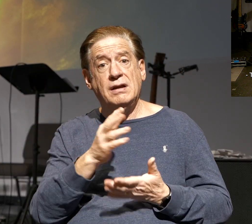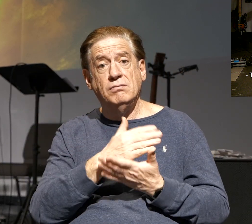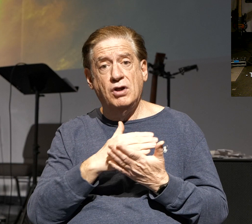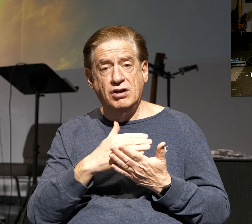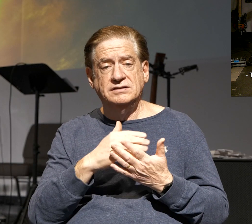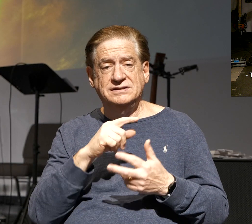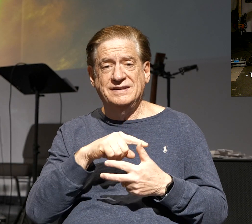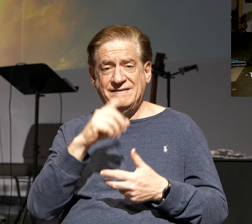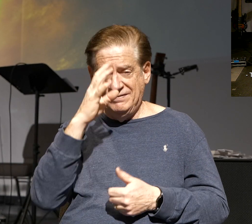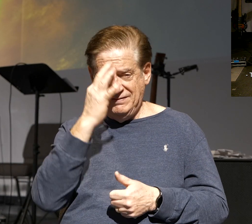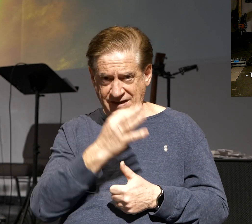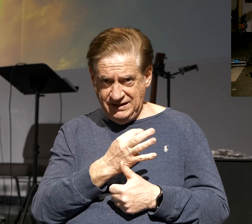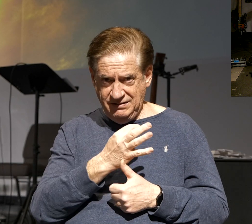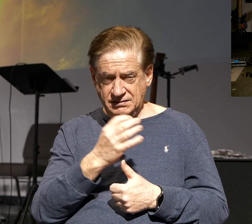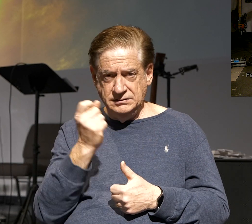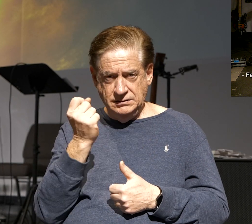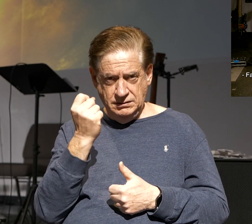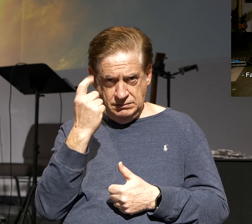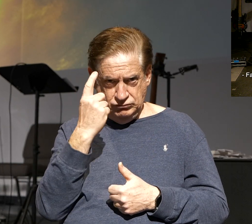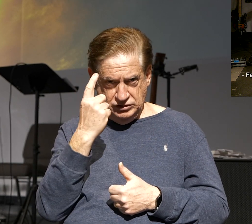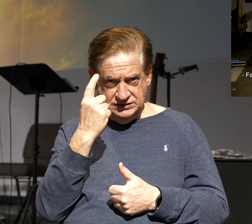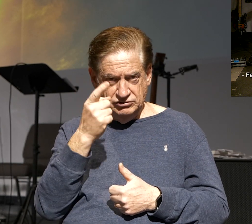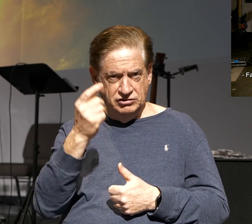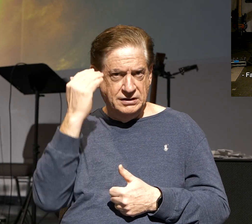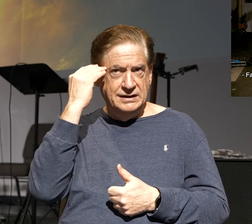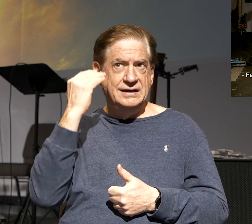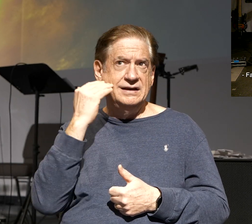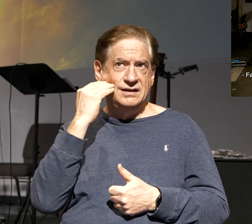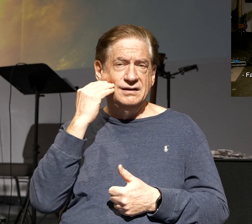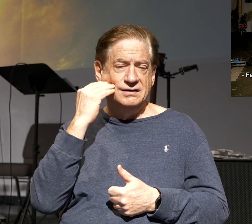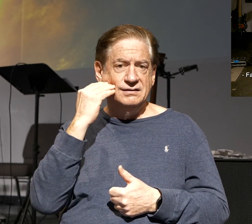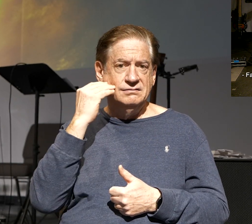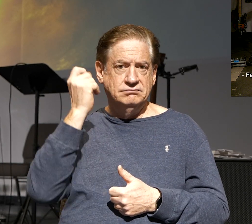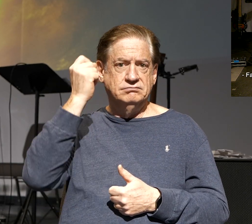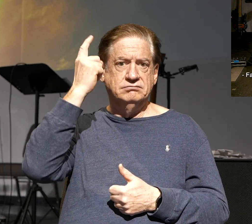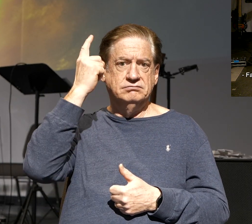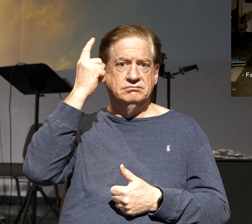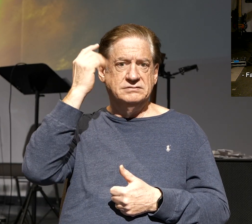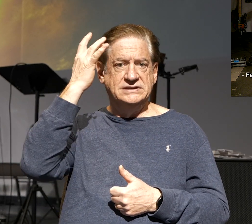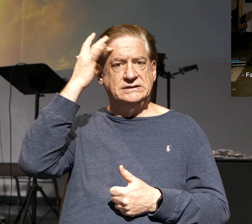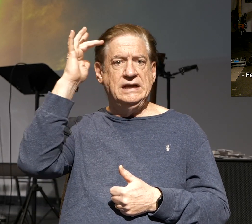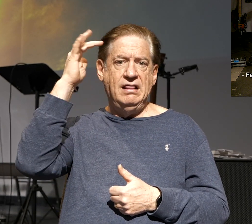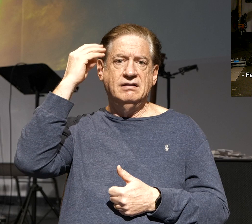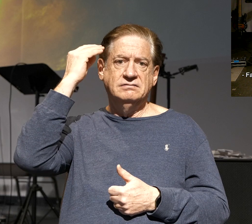Faith involves comprehension, has to do with your head, it's intellect.